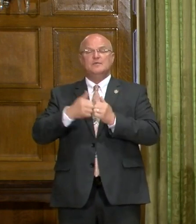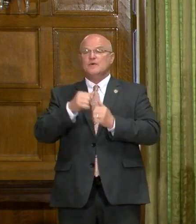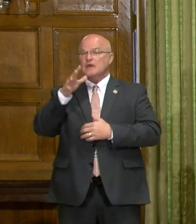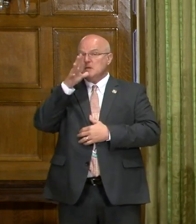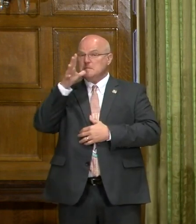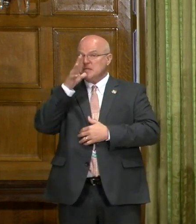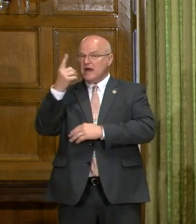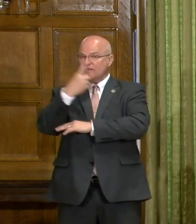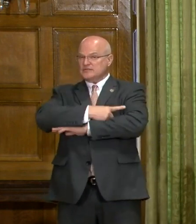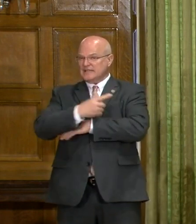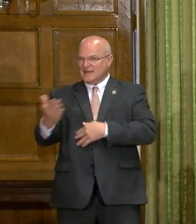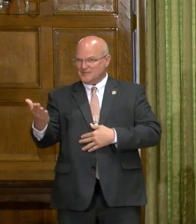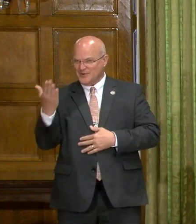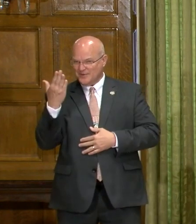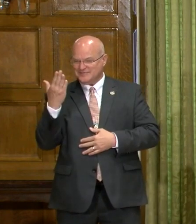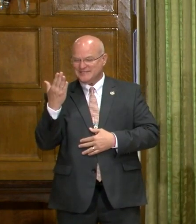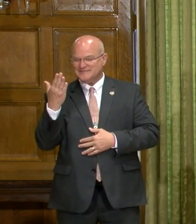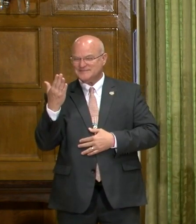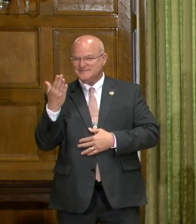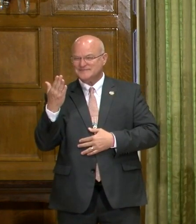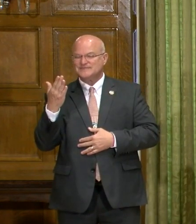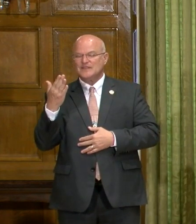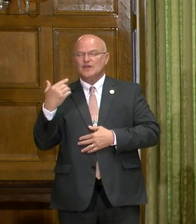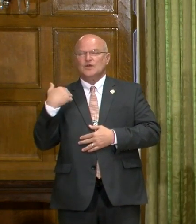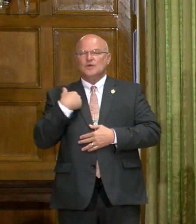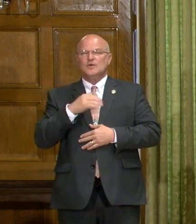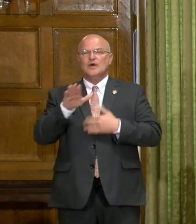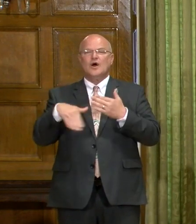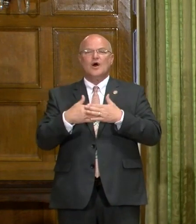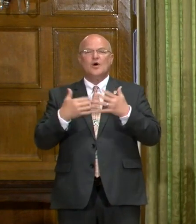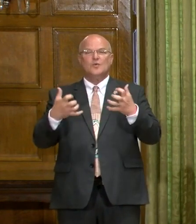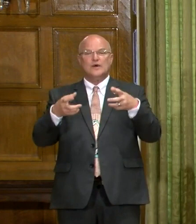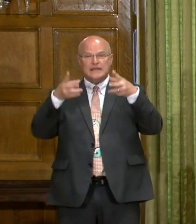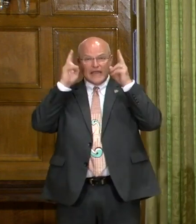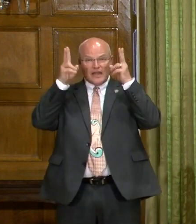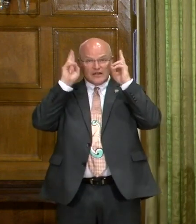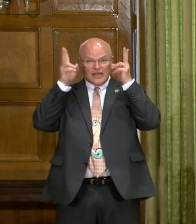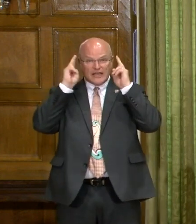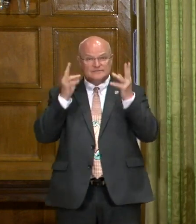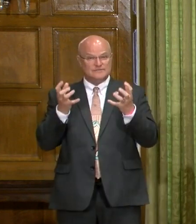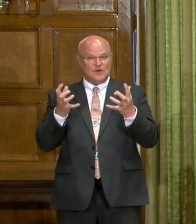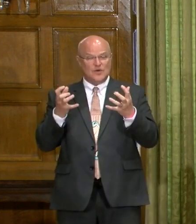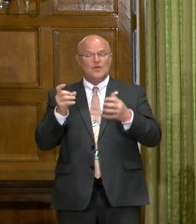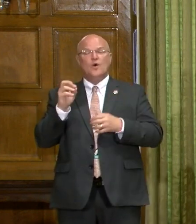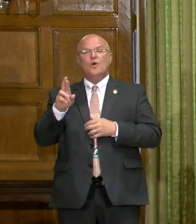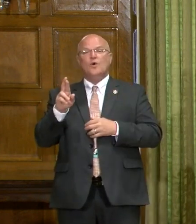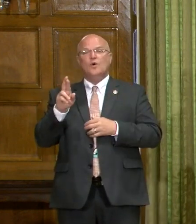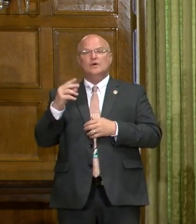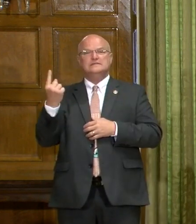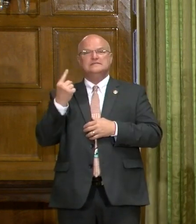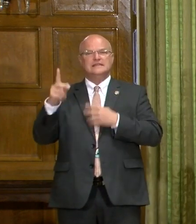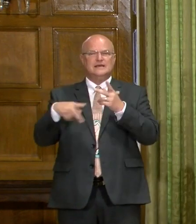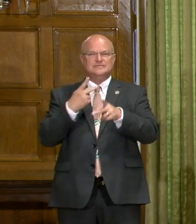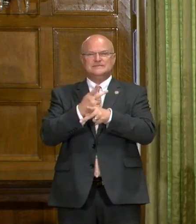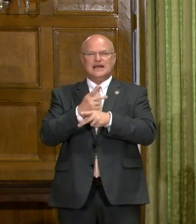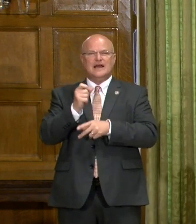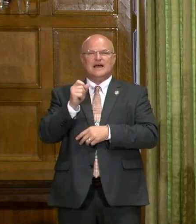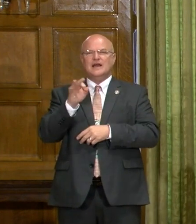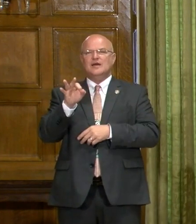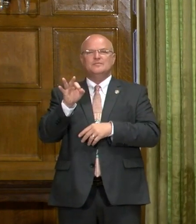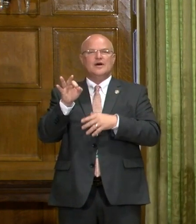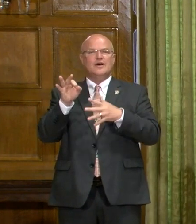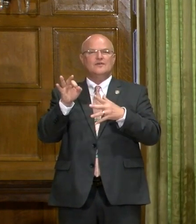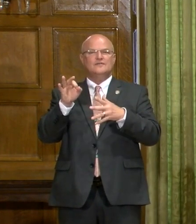Mother's Day approaching. Coming up, we all want a haircut or some type of